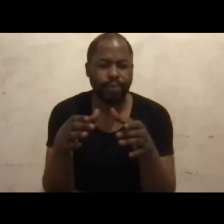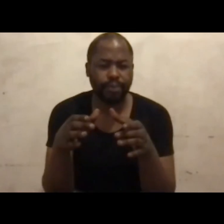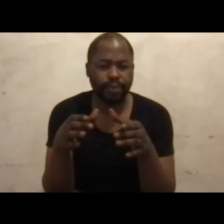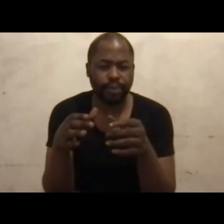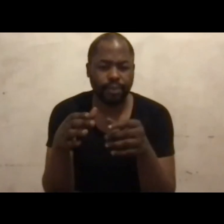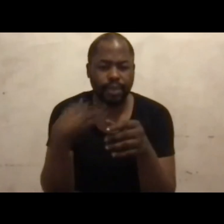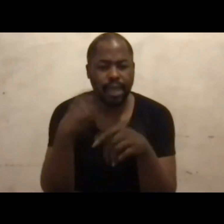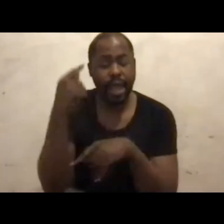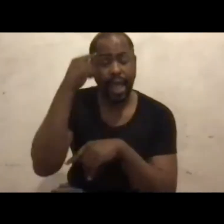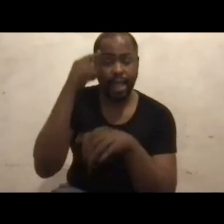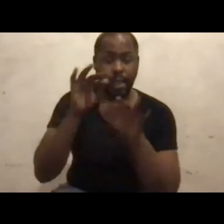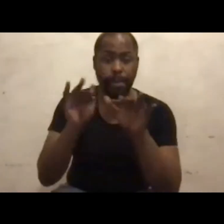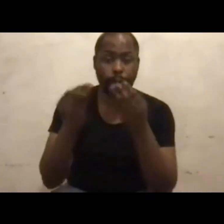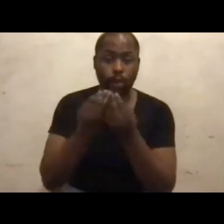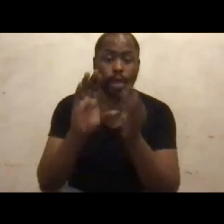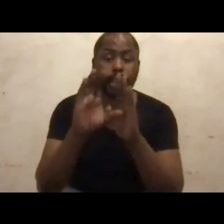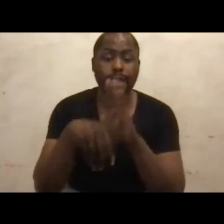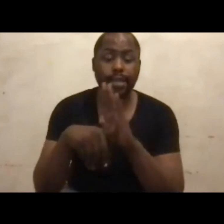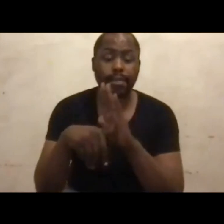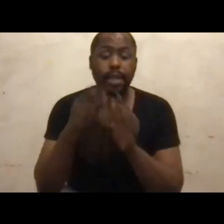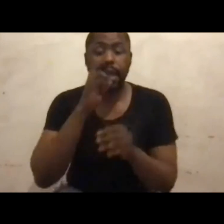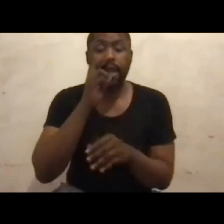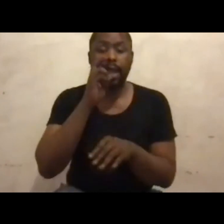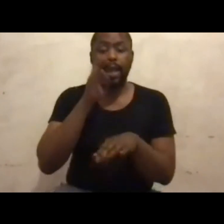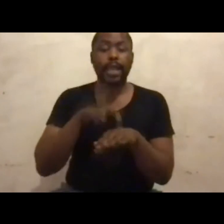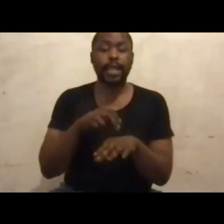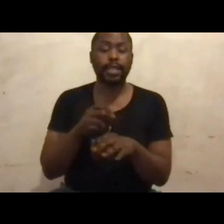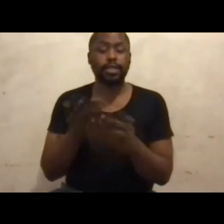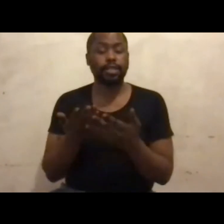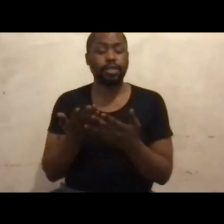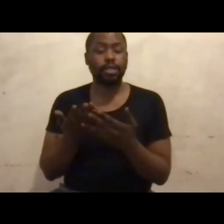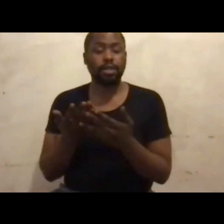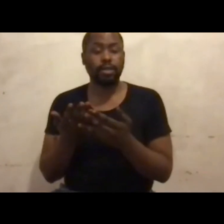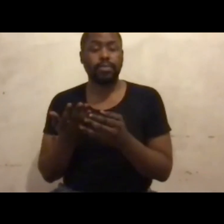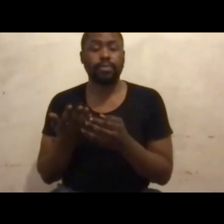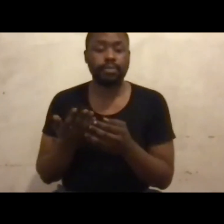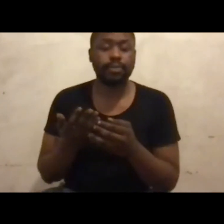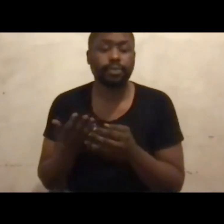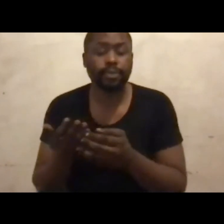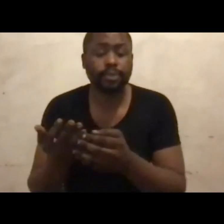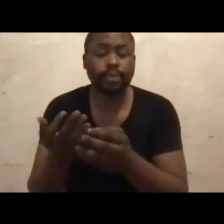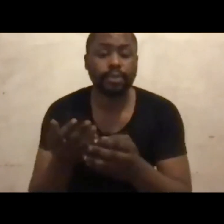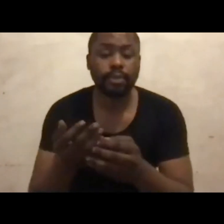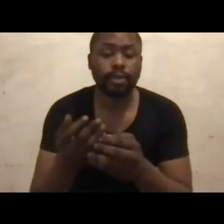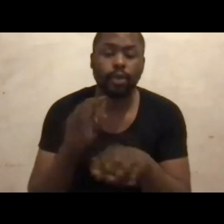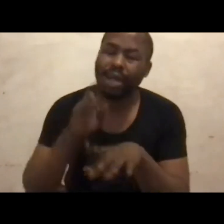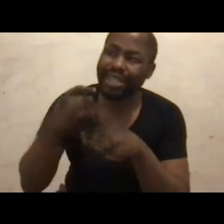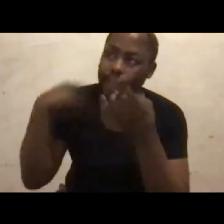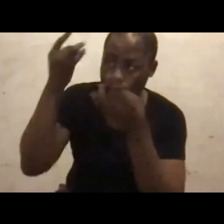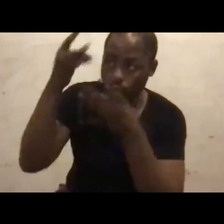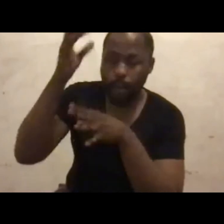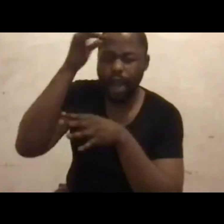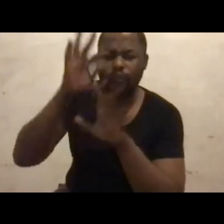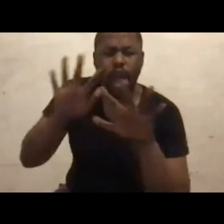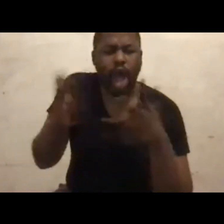I think people with disabilities missed the point and are still missing the point by not confronting government to say, how are we a vulnerable group